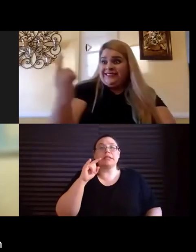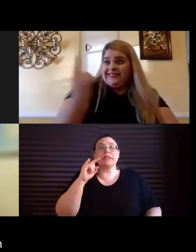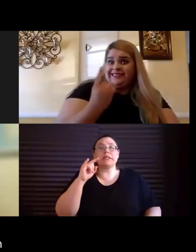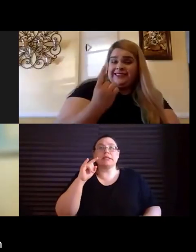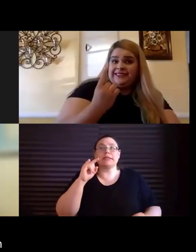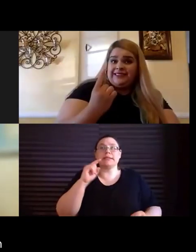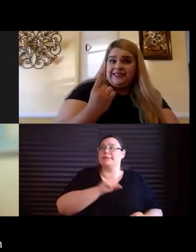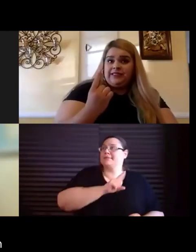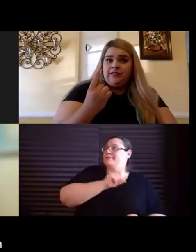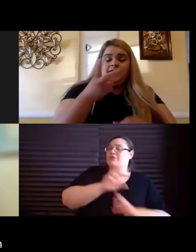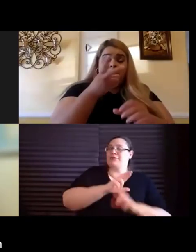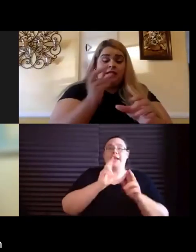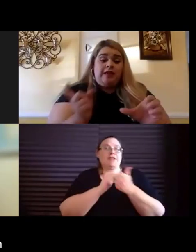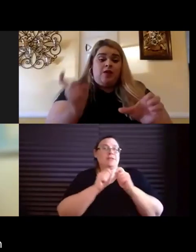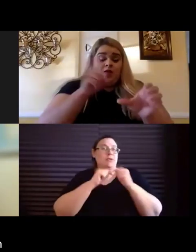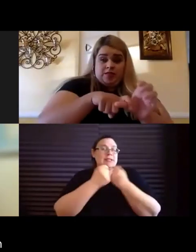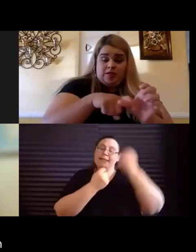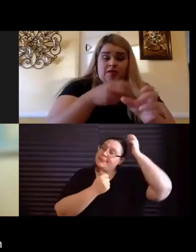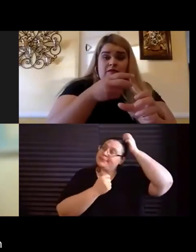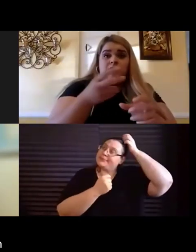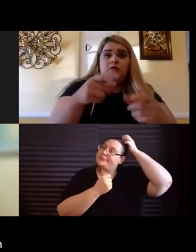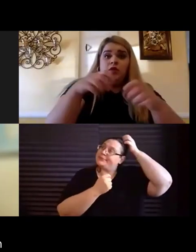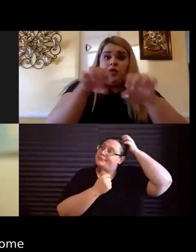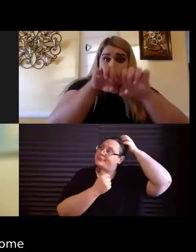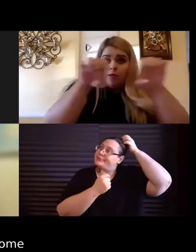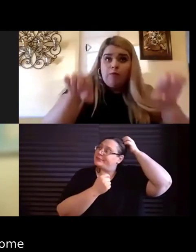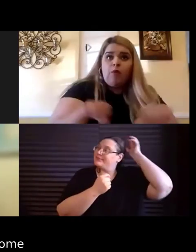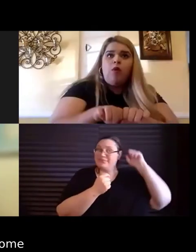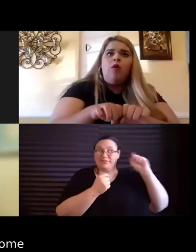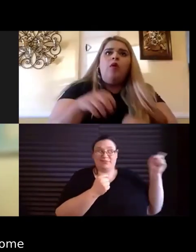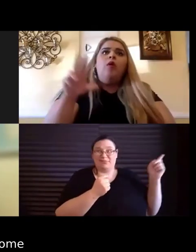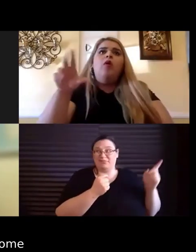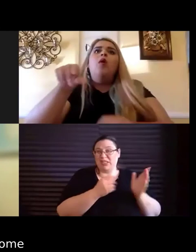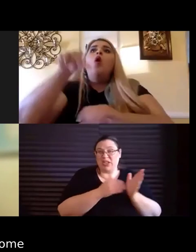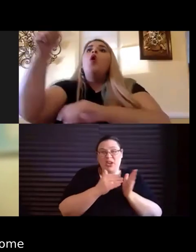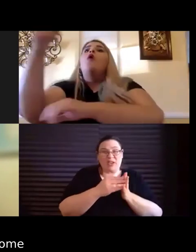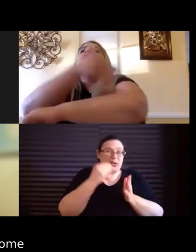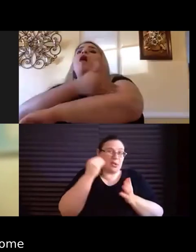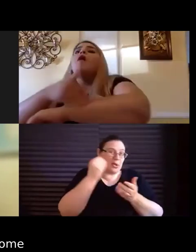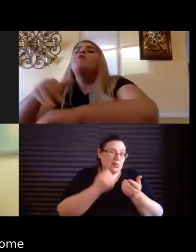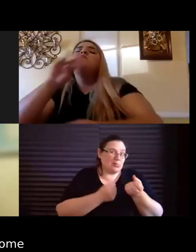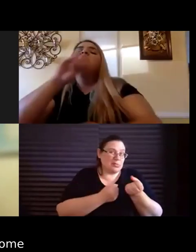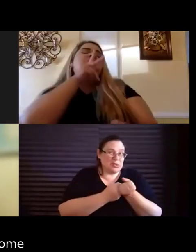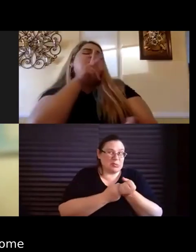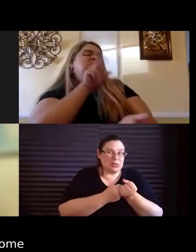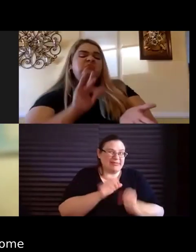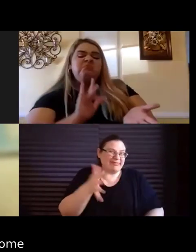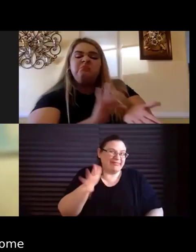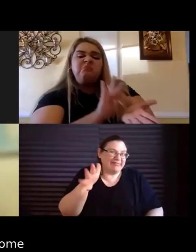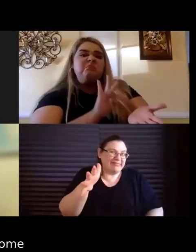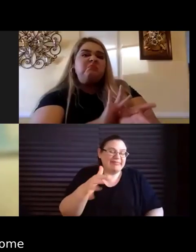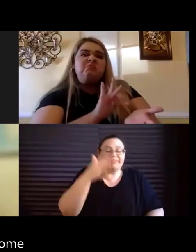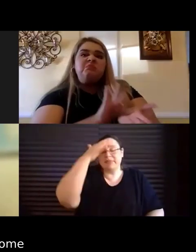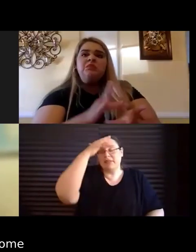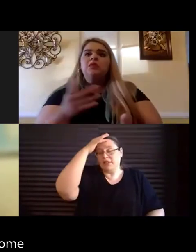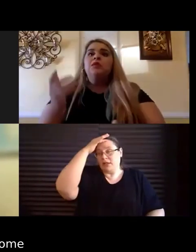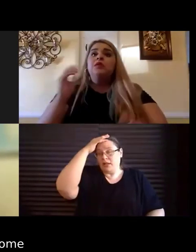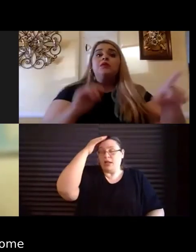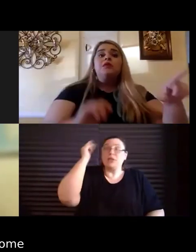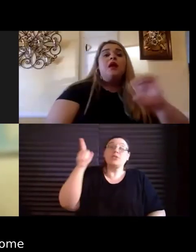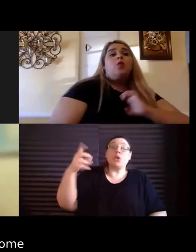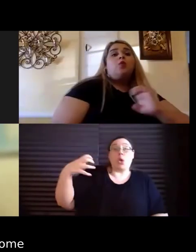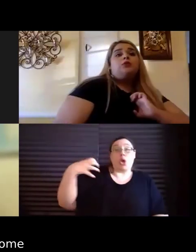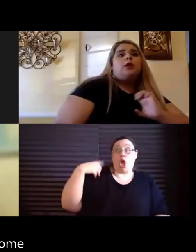maybe having not such a supportive home life, and their coaches become parent figures